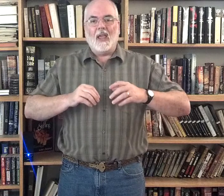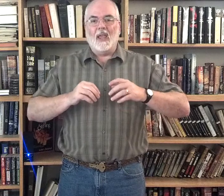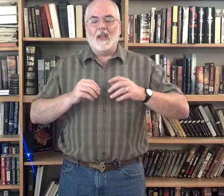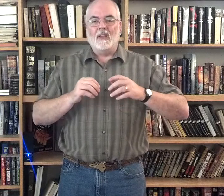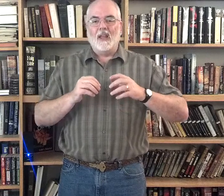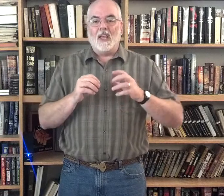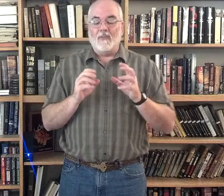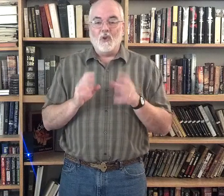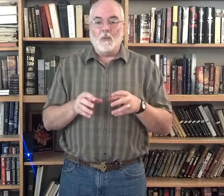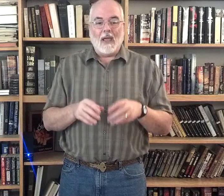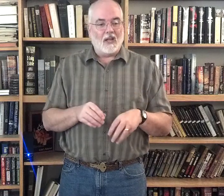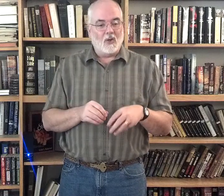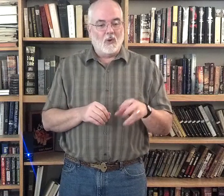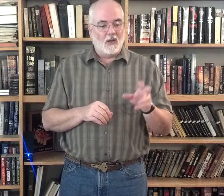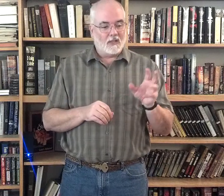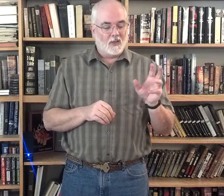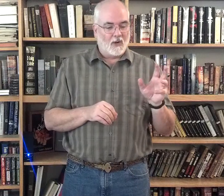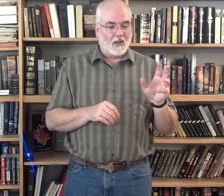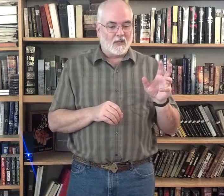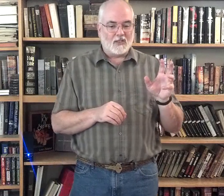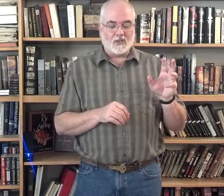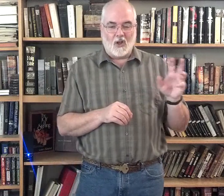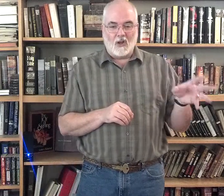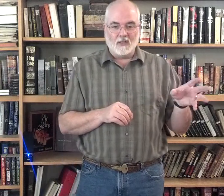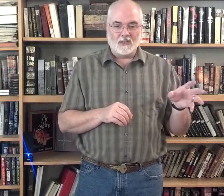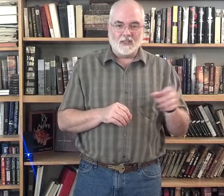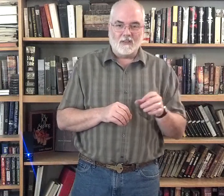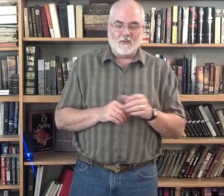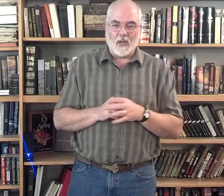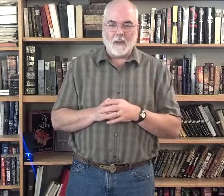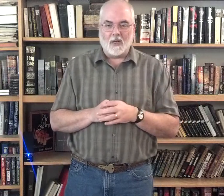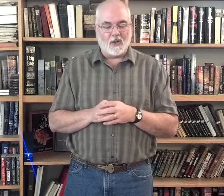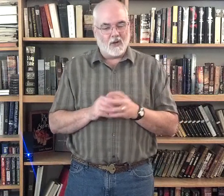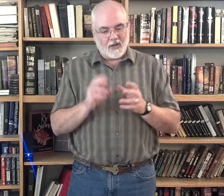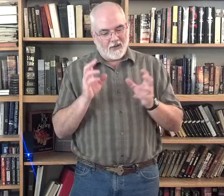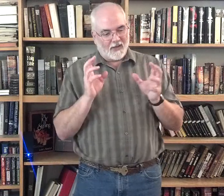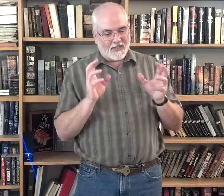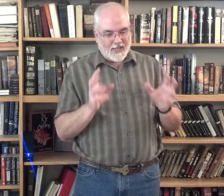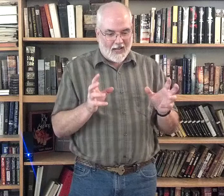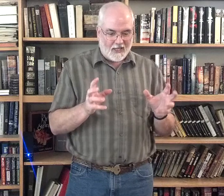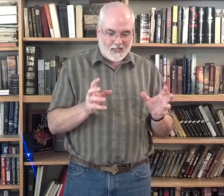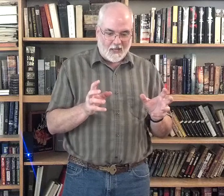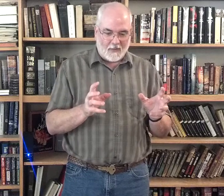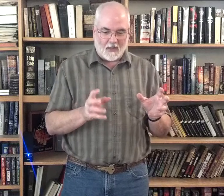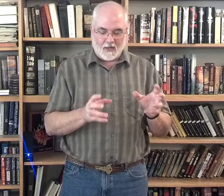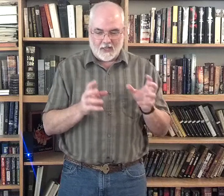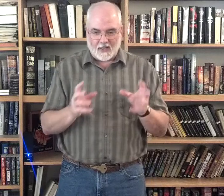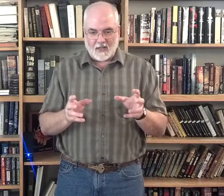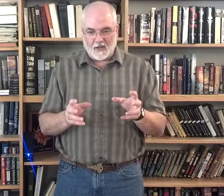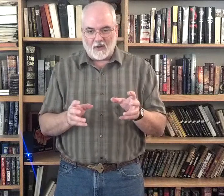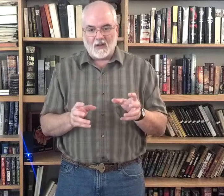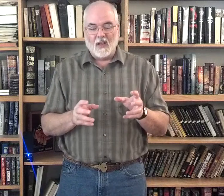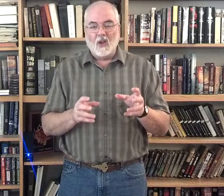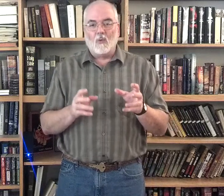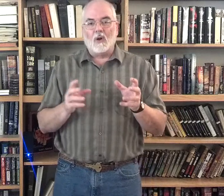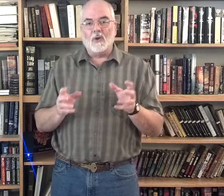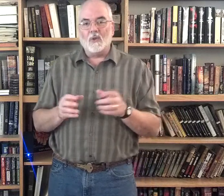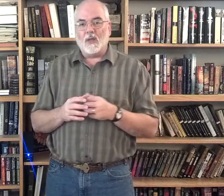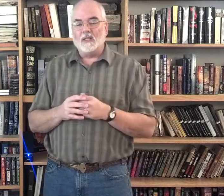And if you go back and you listen to one of the songs vocabulary, you're going to hear exactly the same thing I'm going to tell you here. We're going to do things